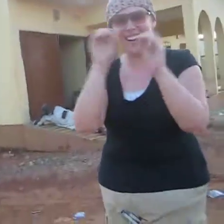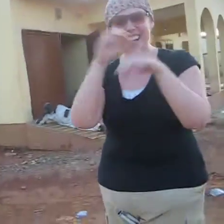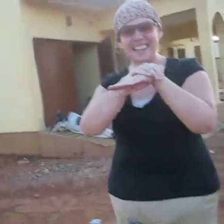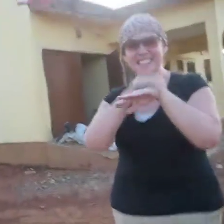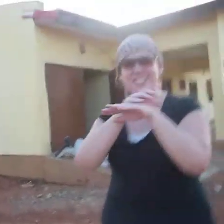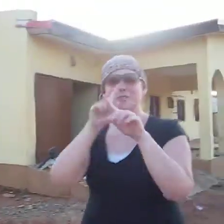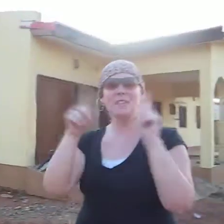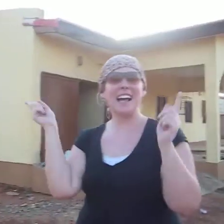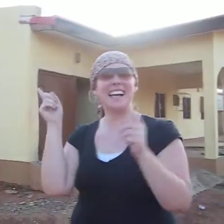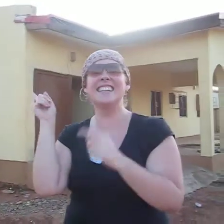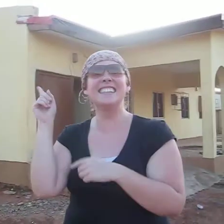OK?